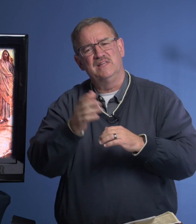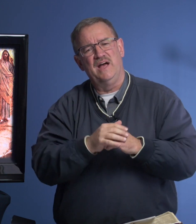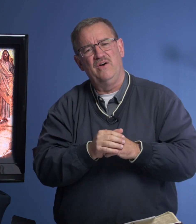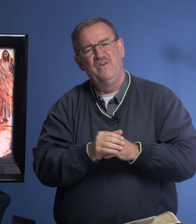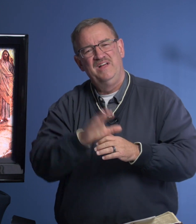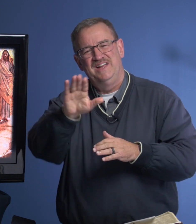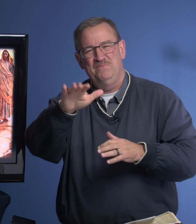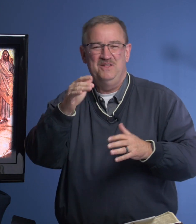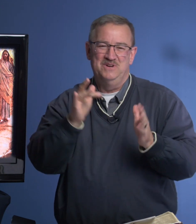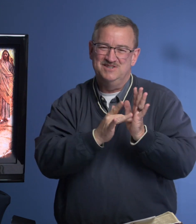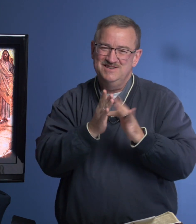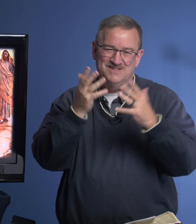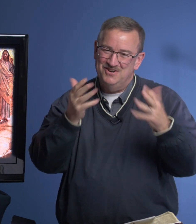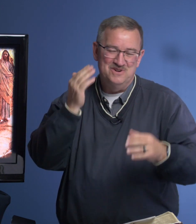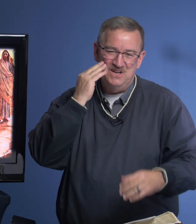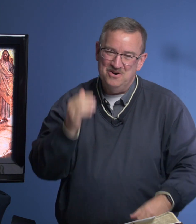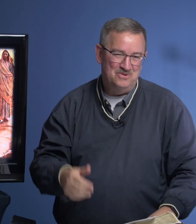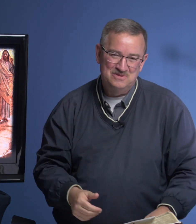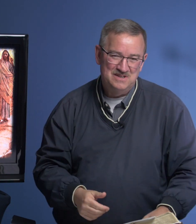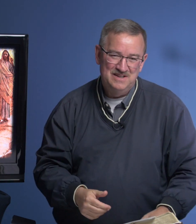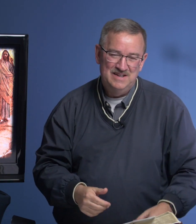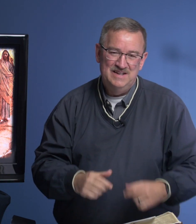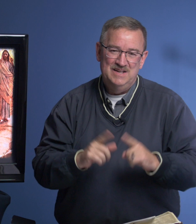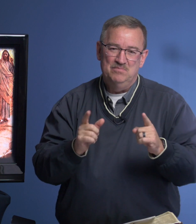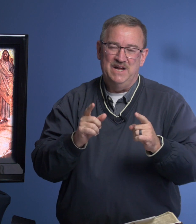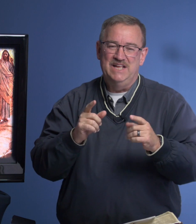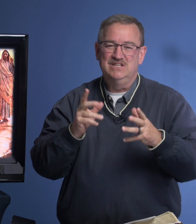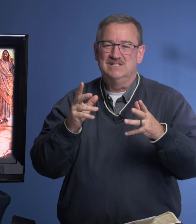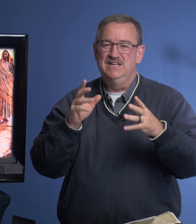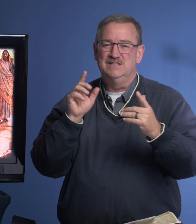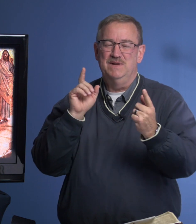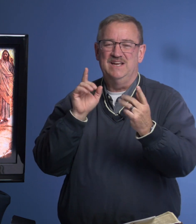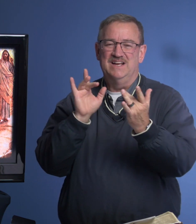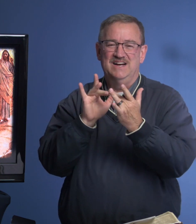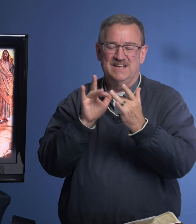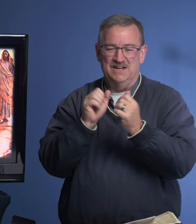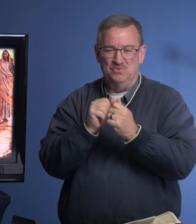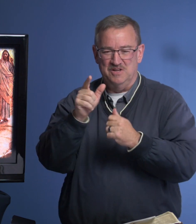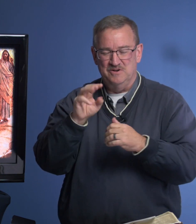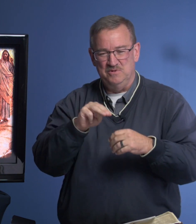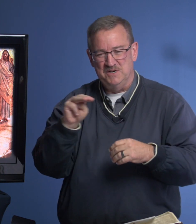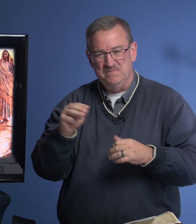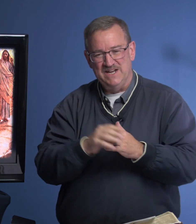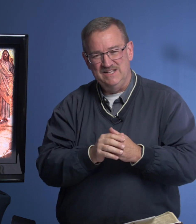Now, by the way, Jesus already knows. But he's making contact with her, with Mary Magdalene.